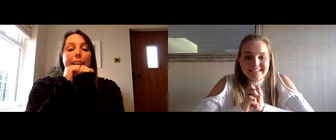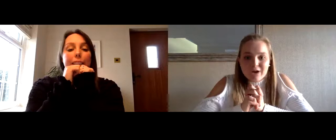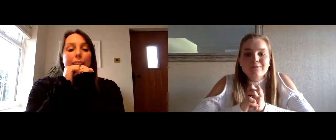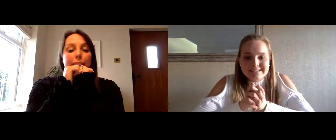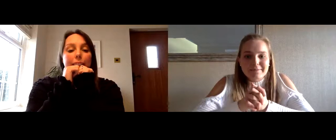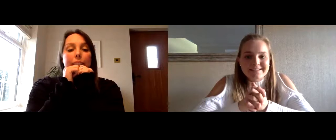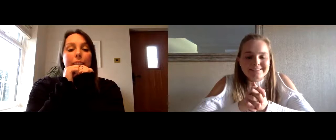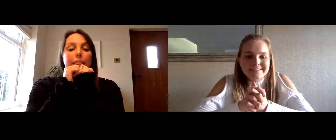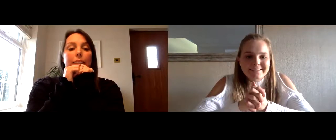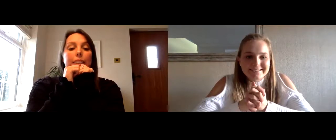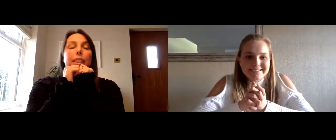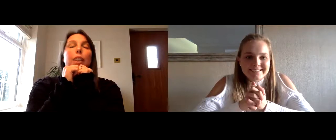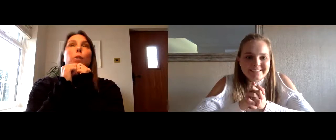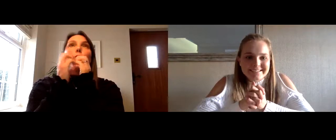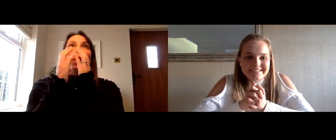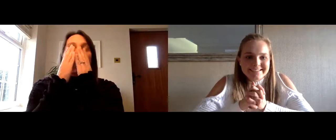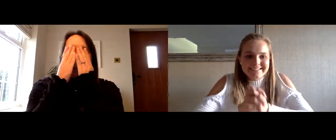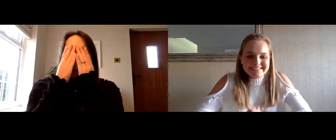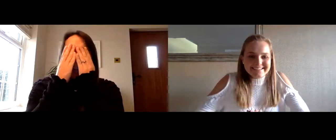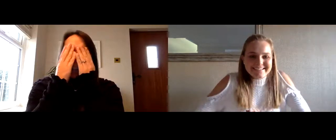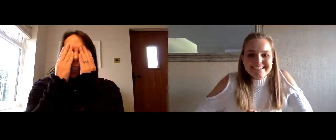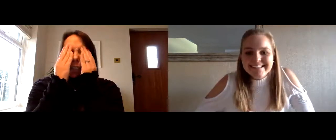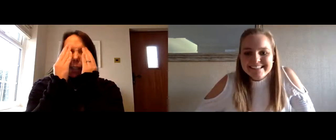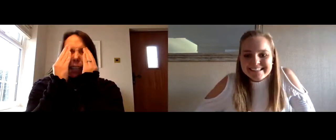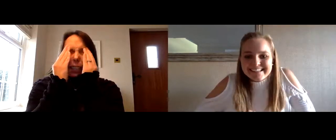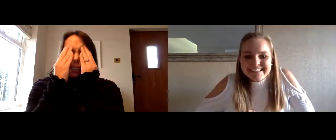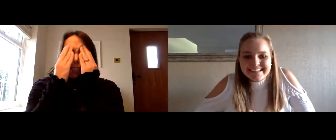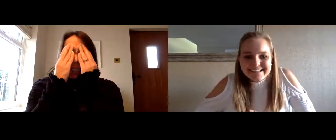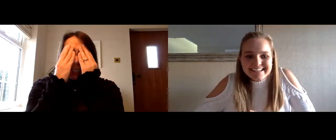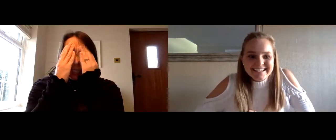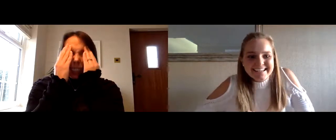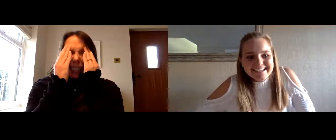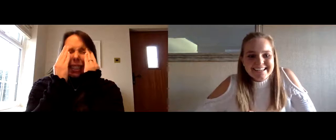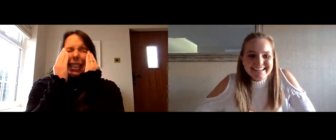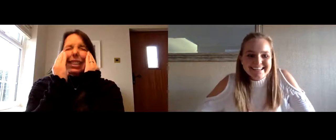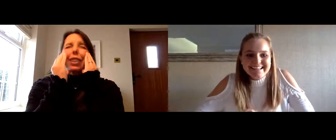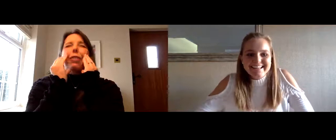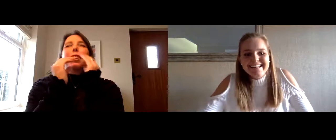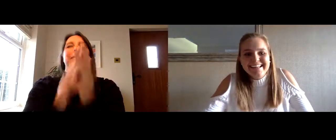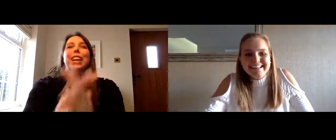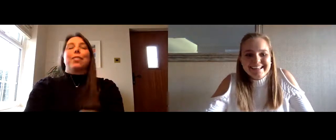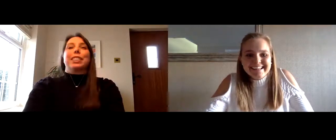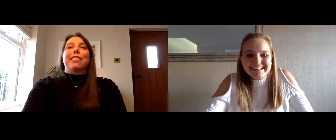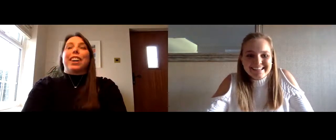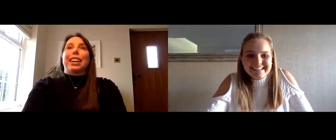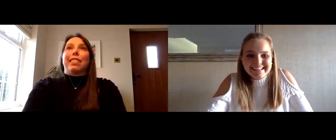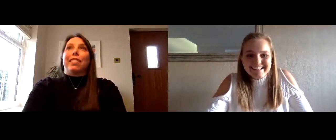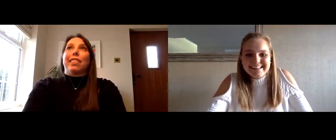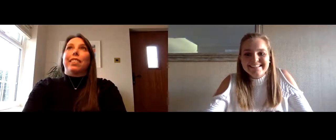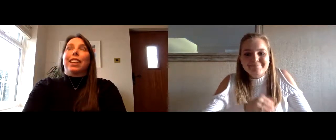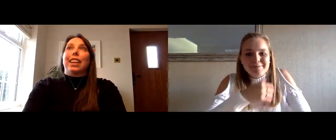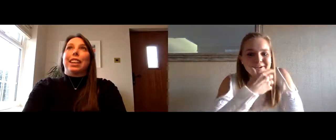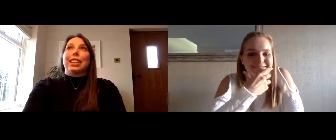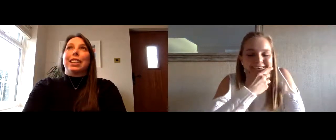disciplines all disciplines oh gosh um so we had quite rhythmic was it five